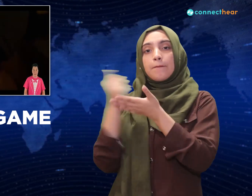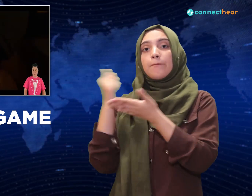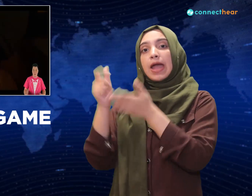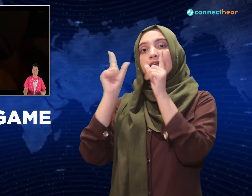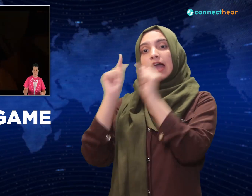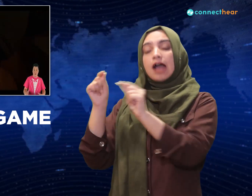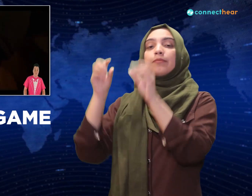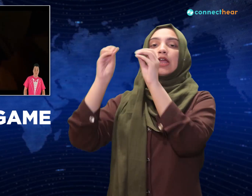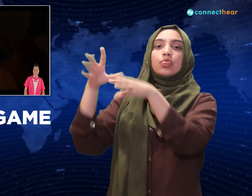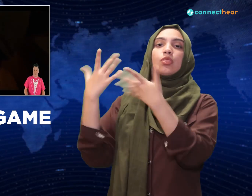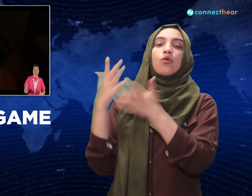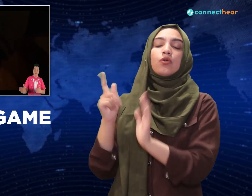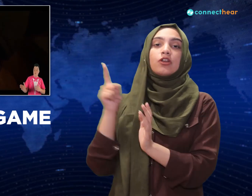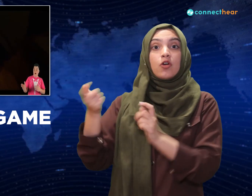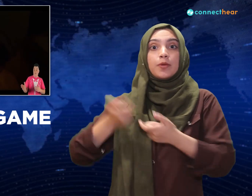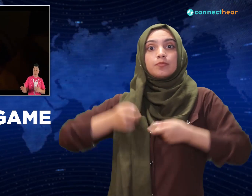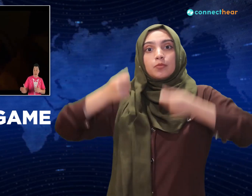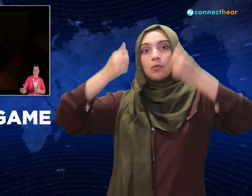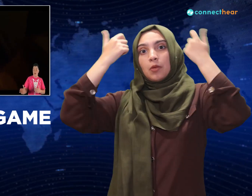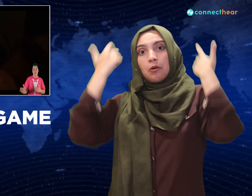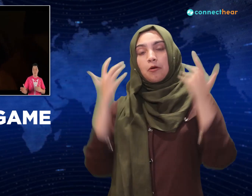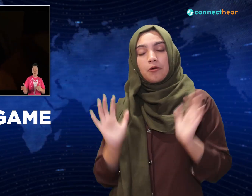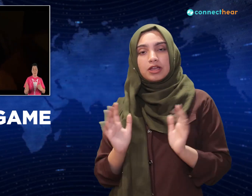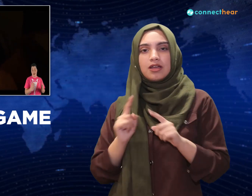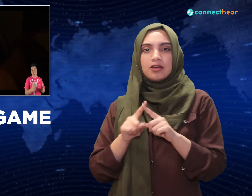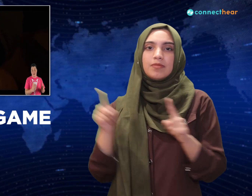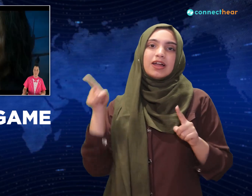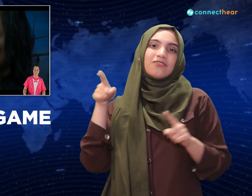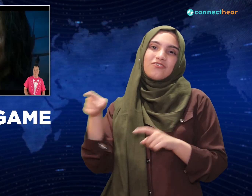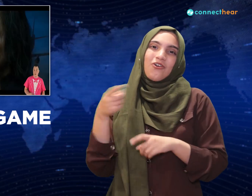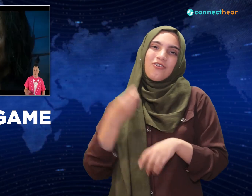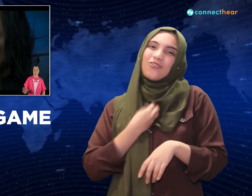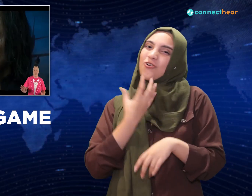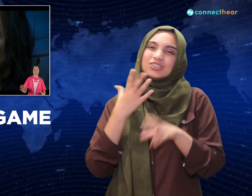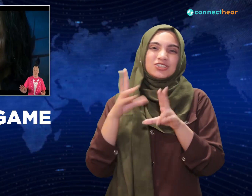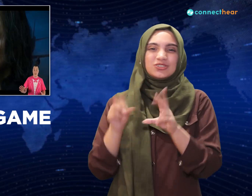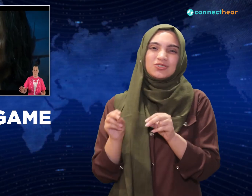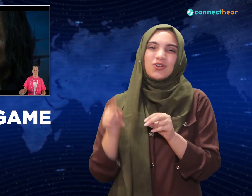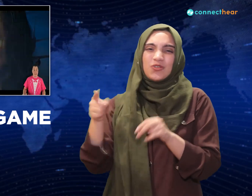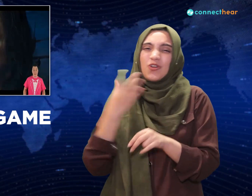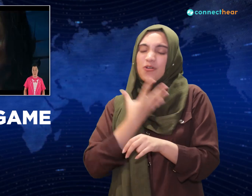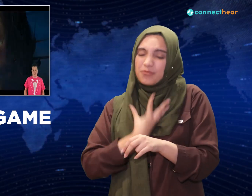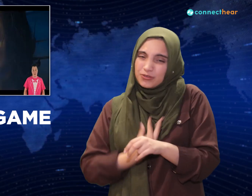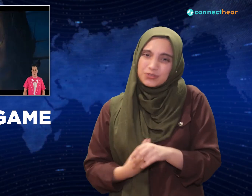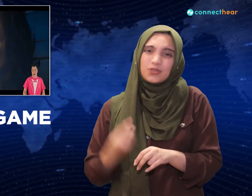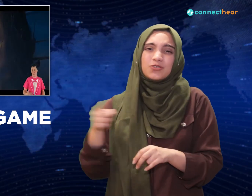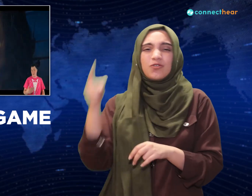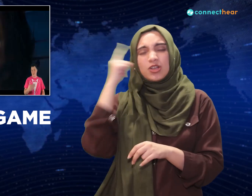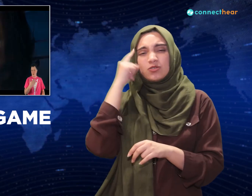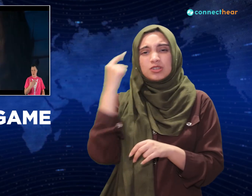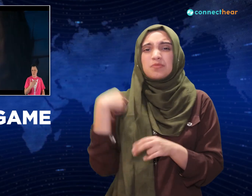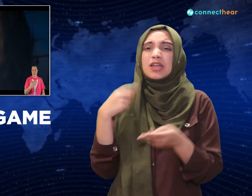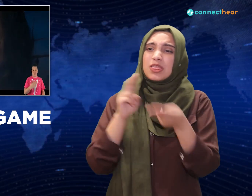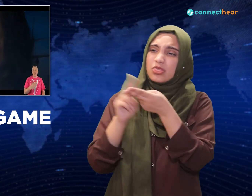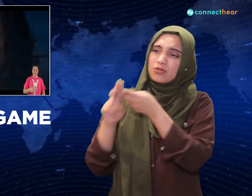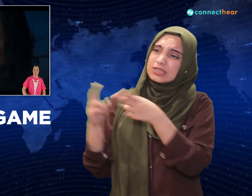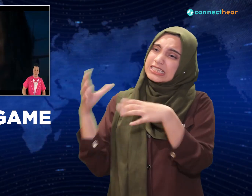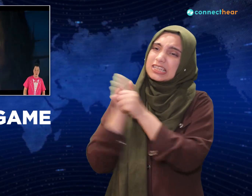and even worse because his own mom died while he was in there. So one year later, Gyeon has grown out a gross depression beard.